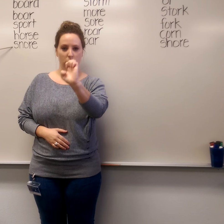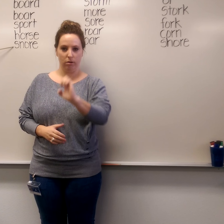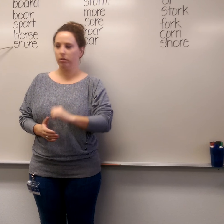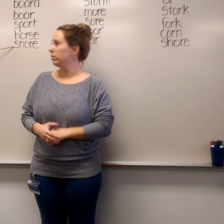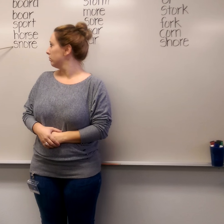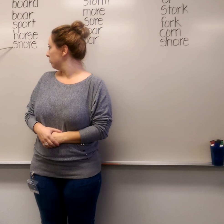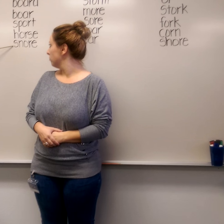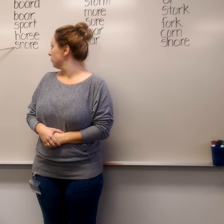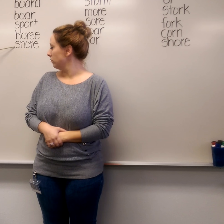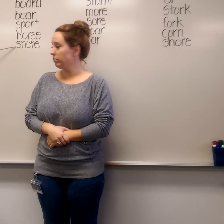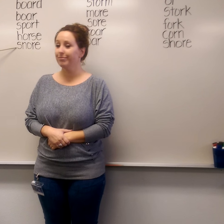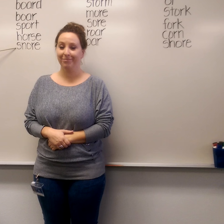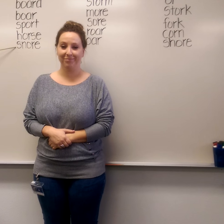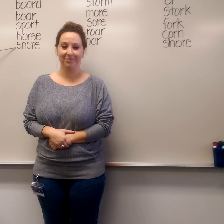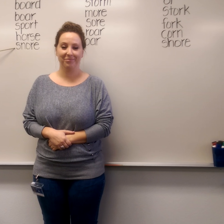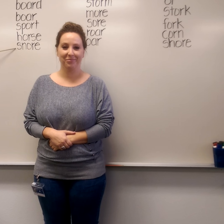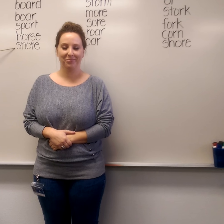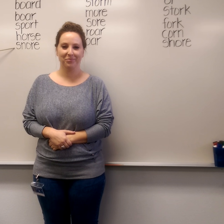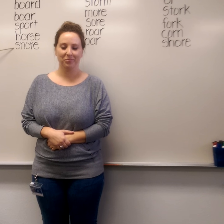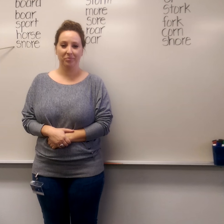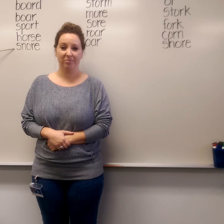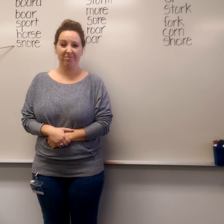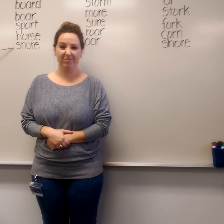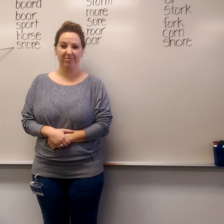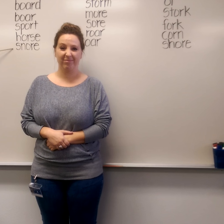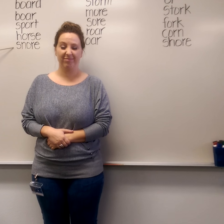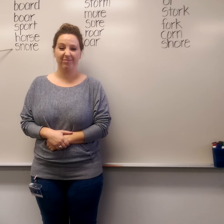When my dad is very tired, he will snore.